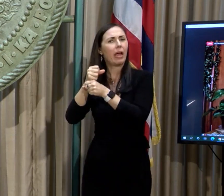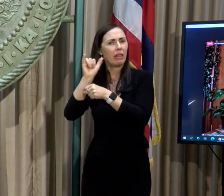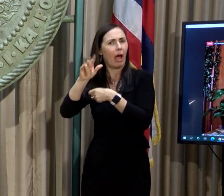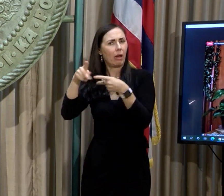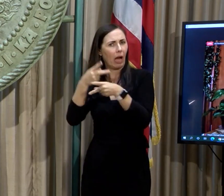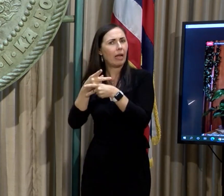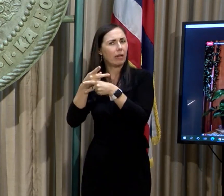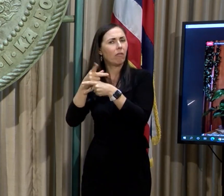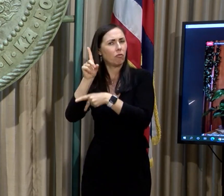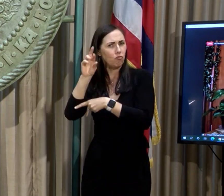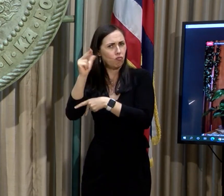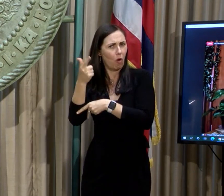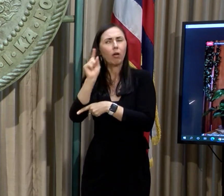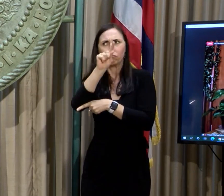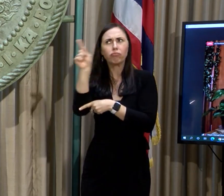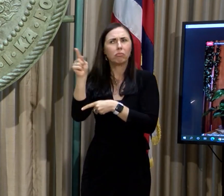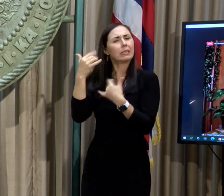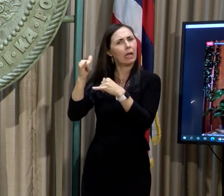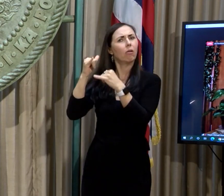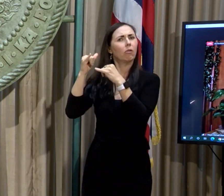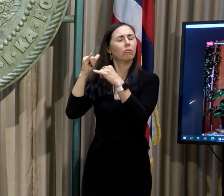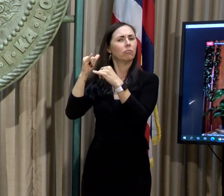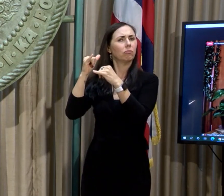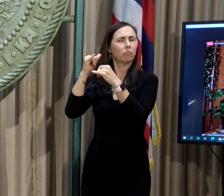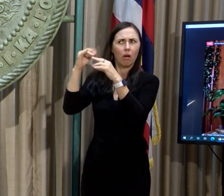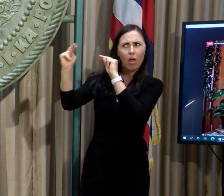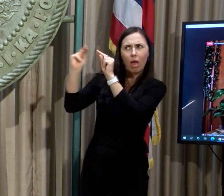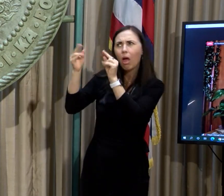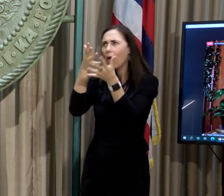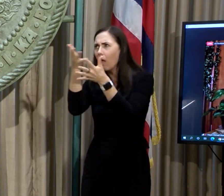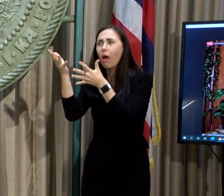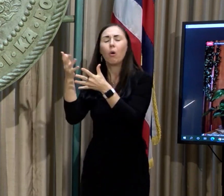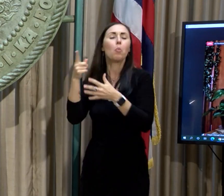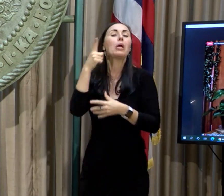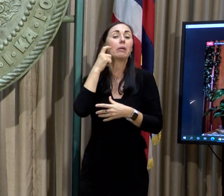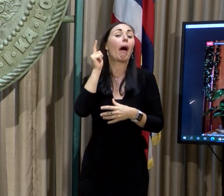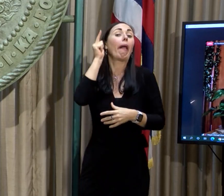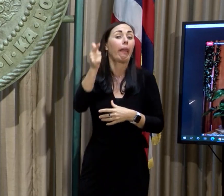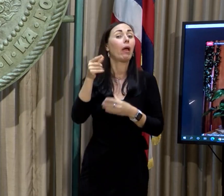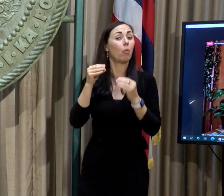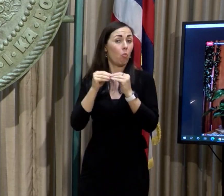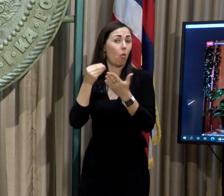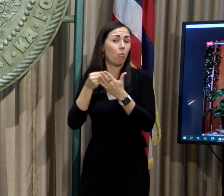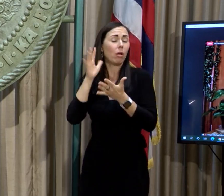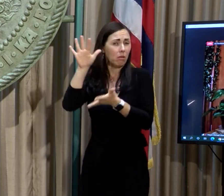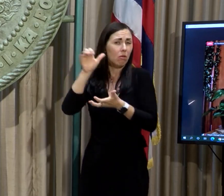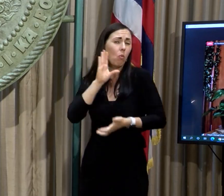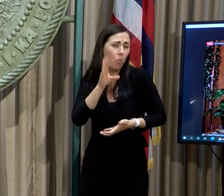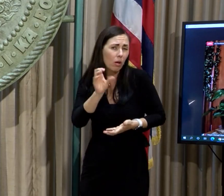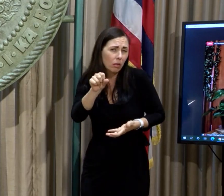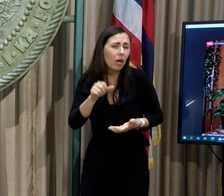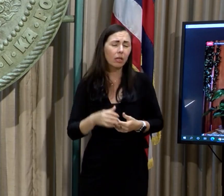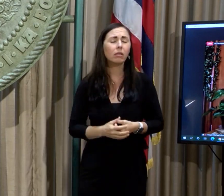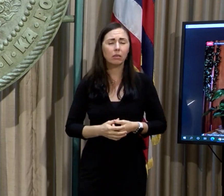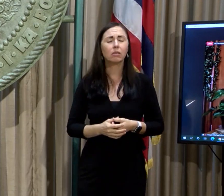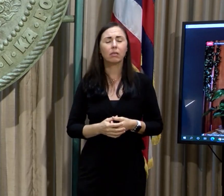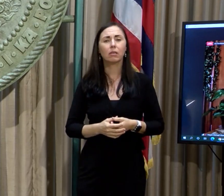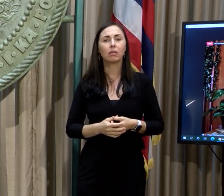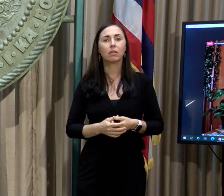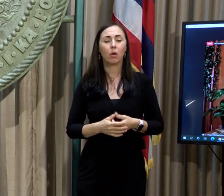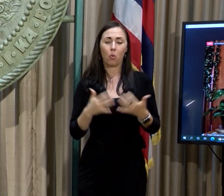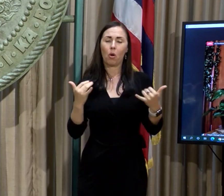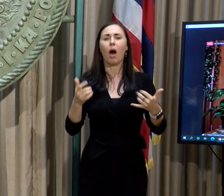we do anticipate that there will be more funds that will be made available. You know, Rick, Hawaii